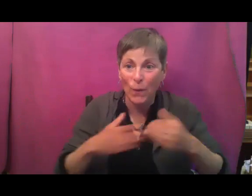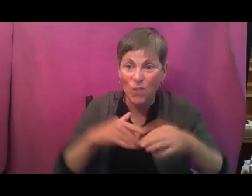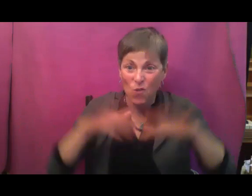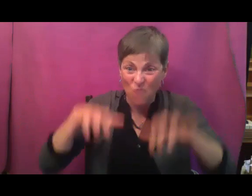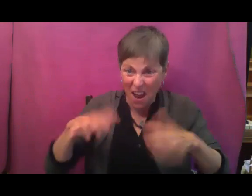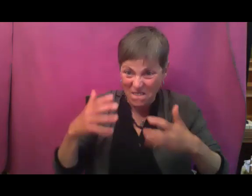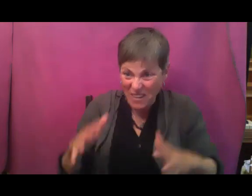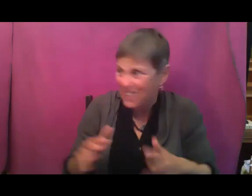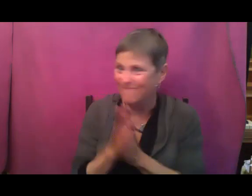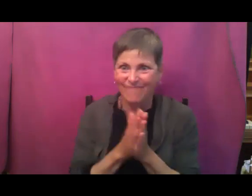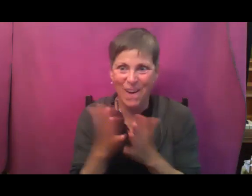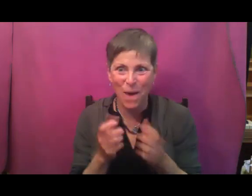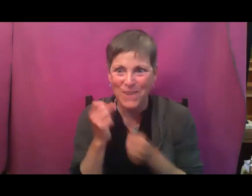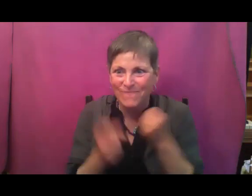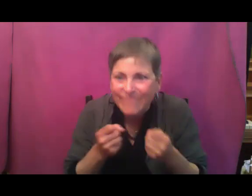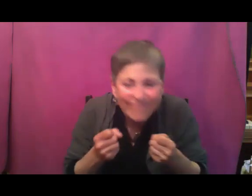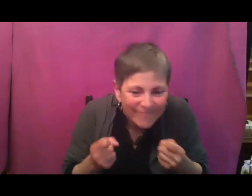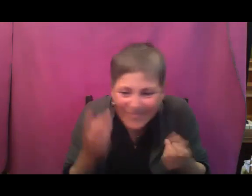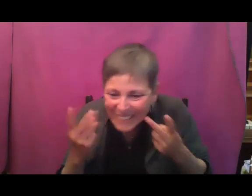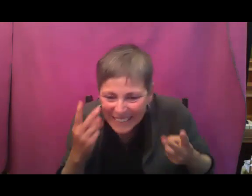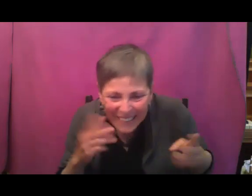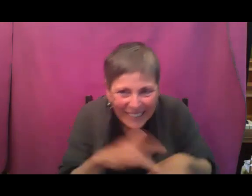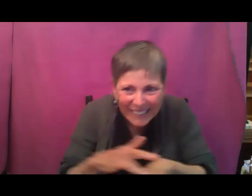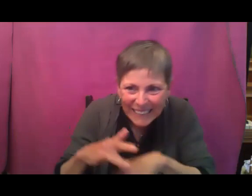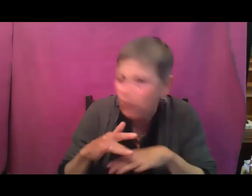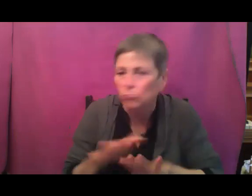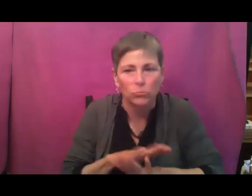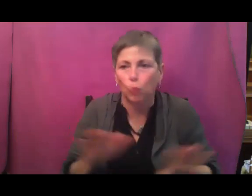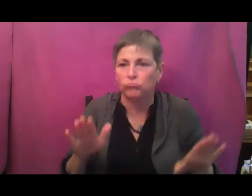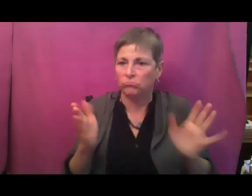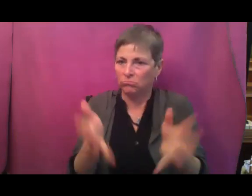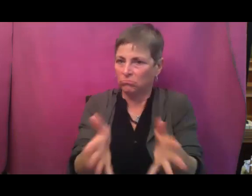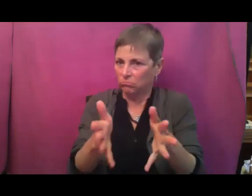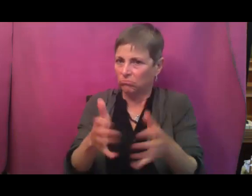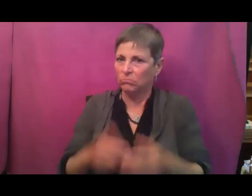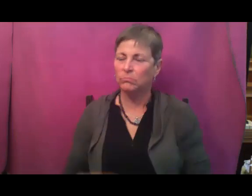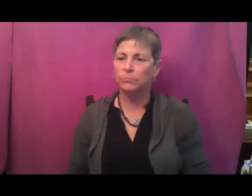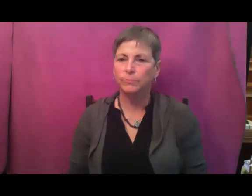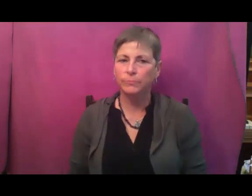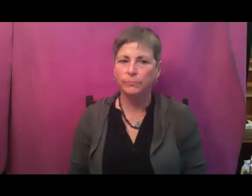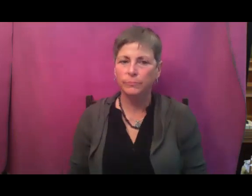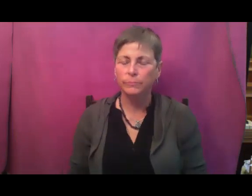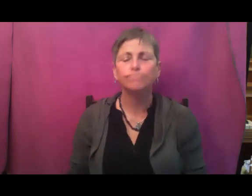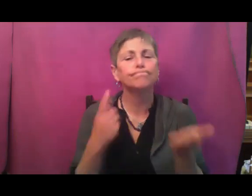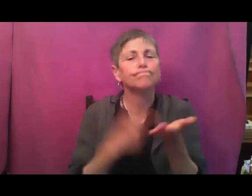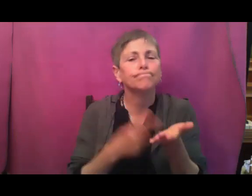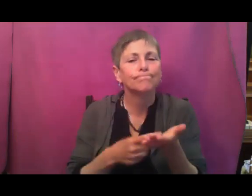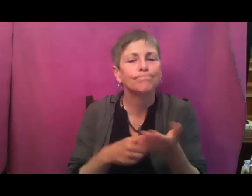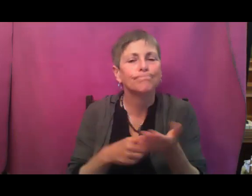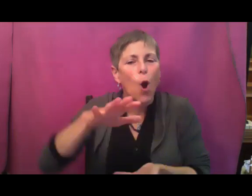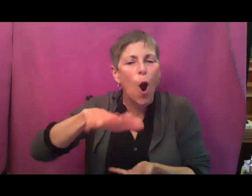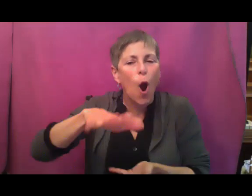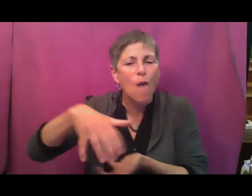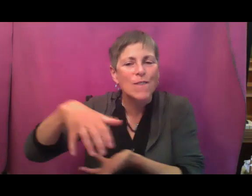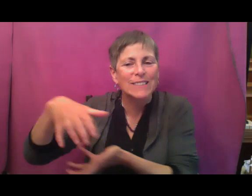certainly touching plants when your plants are wet. And yeah, now let's talk about harvesting cucumbers. It